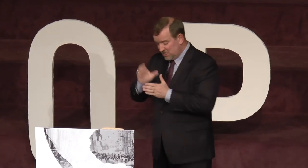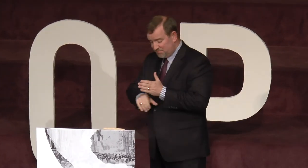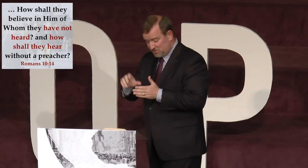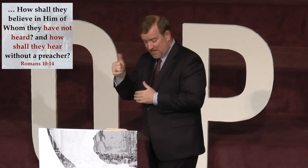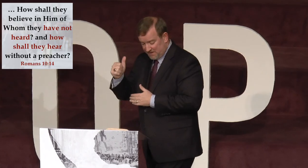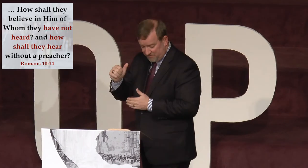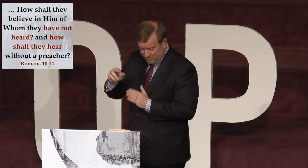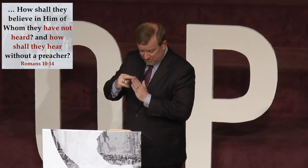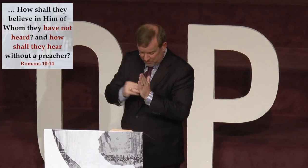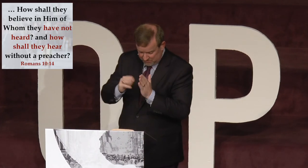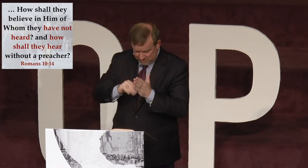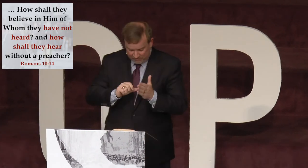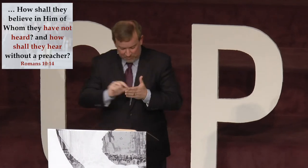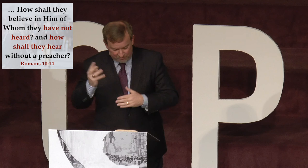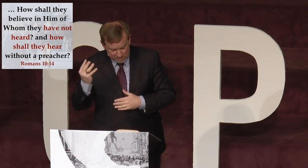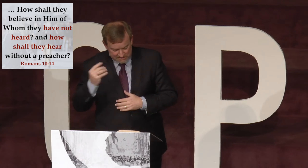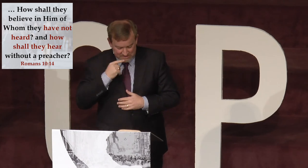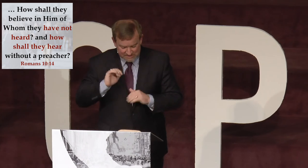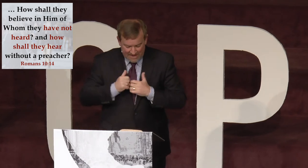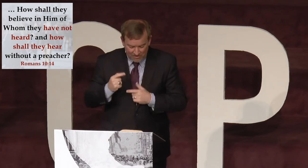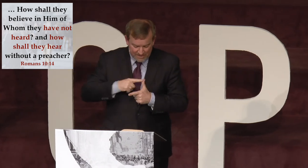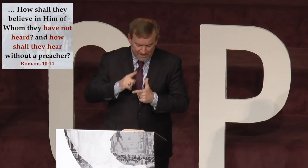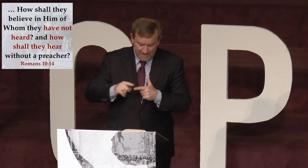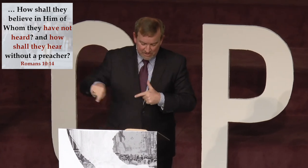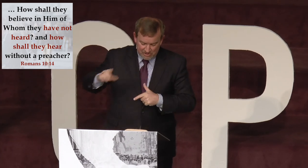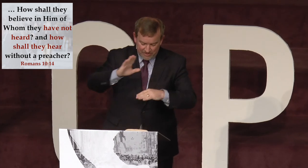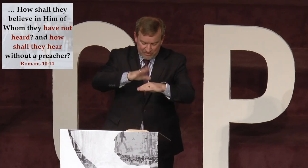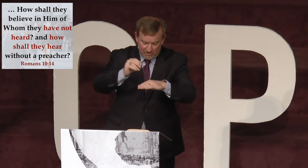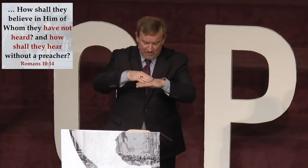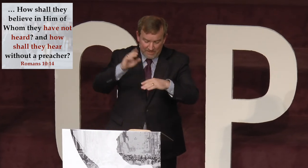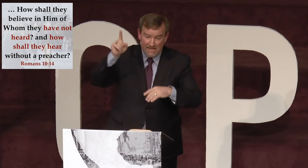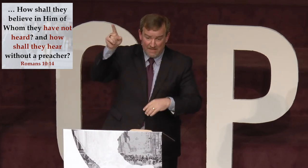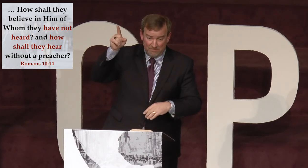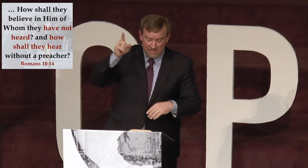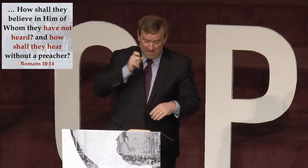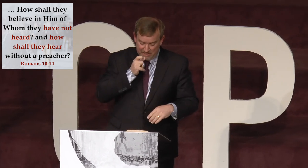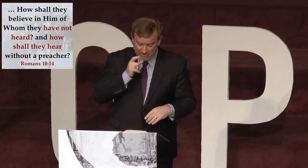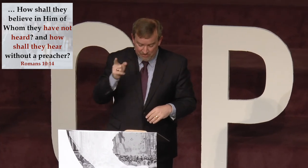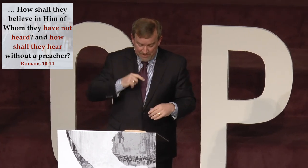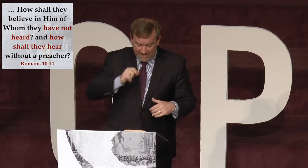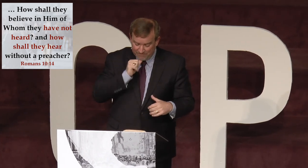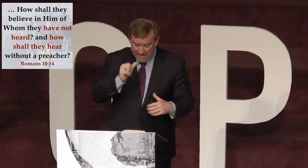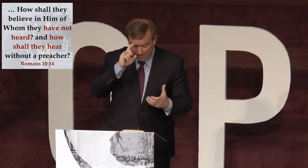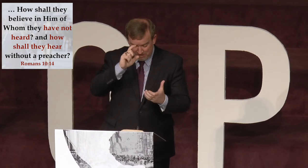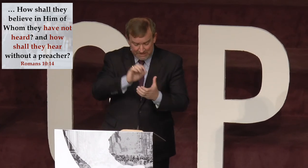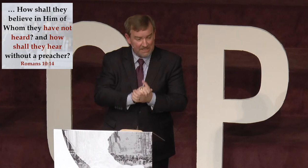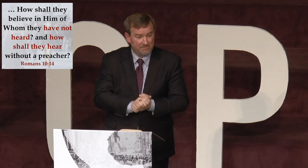chapter 10 of the book of Romans, in verse 14, it says, How then shall they call on him in whom they have not believed?